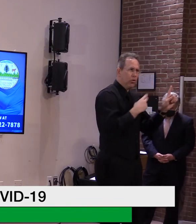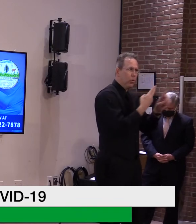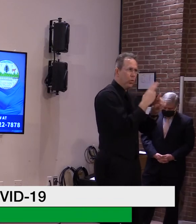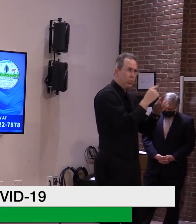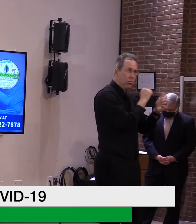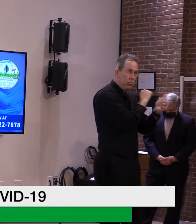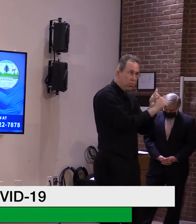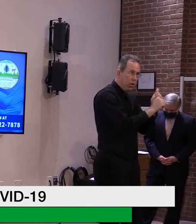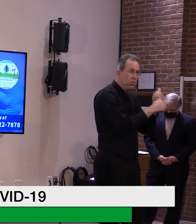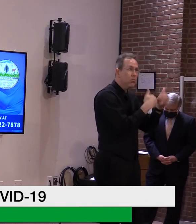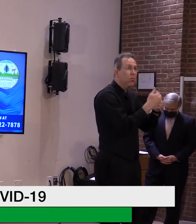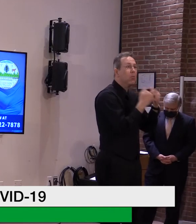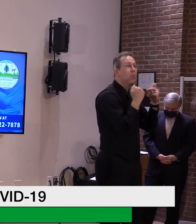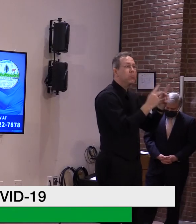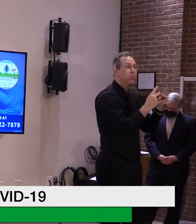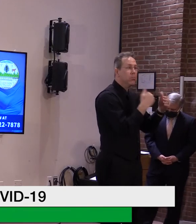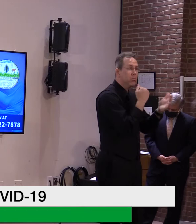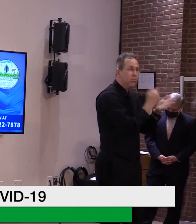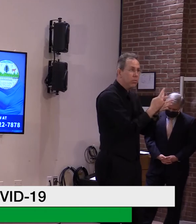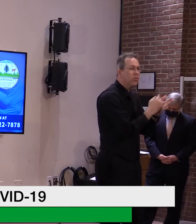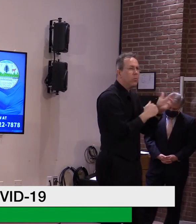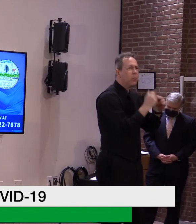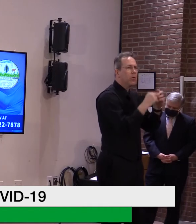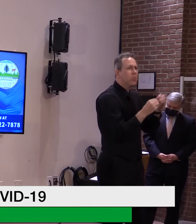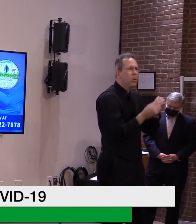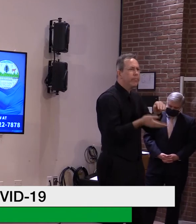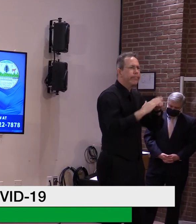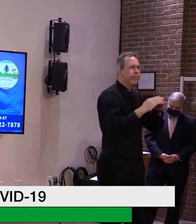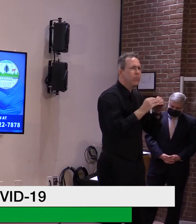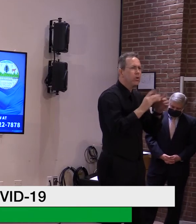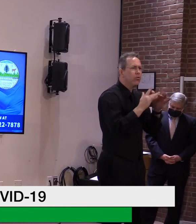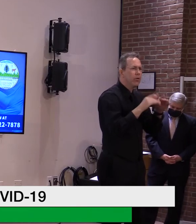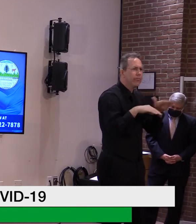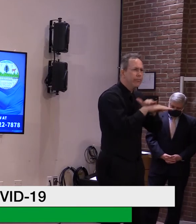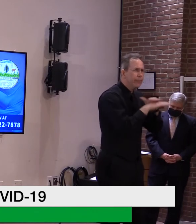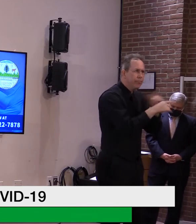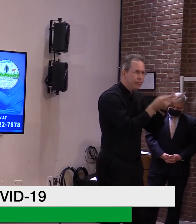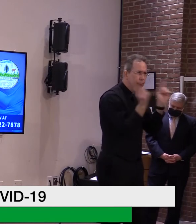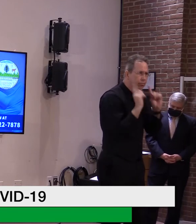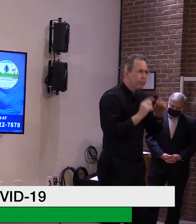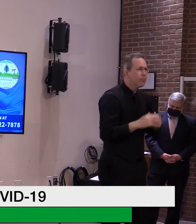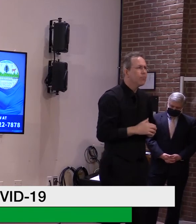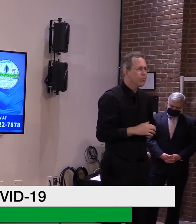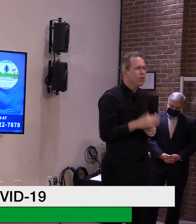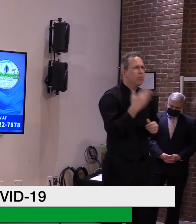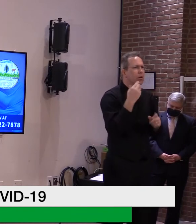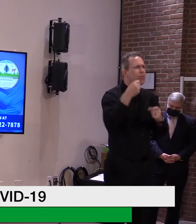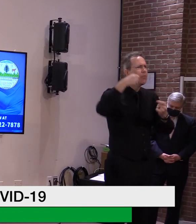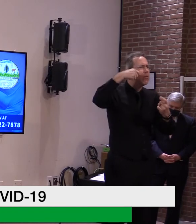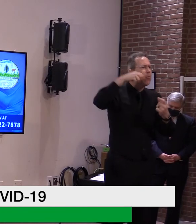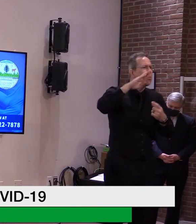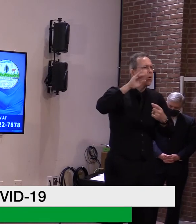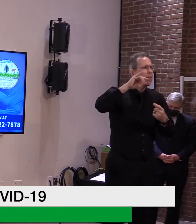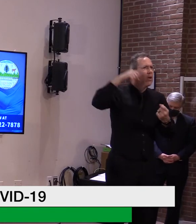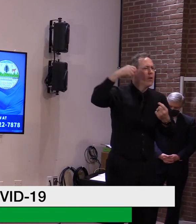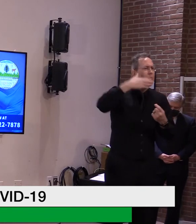that looks like it's getting momentum in the, in the legislature. So this will just add to it, hopefully.